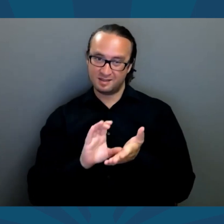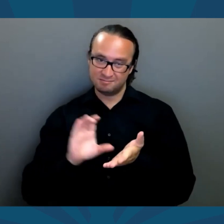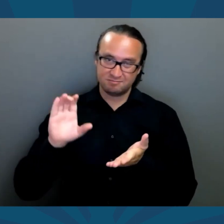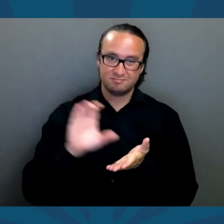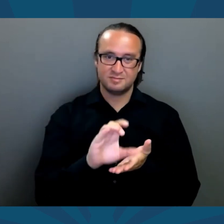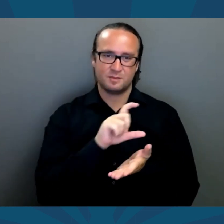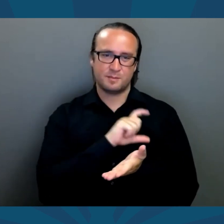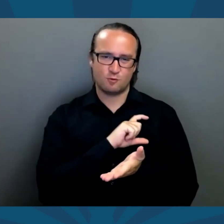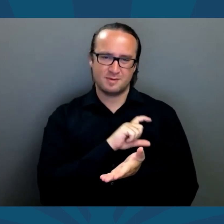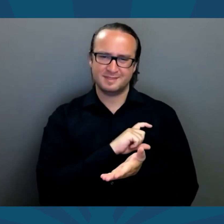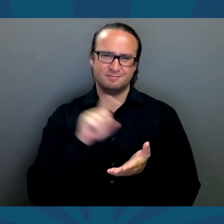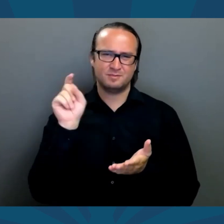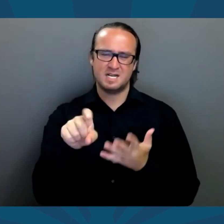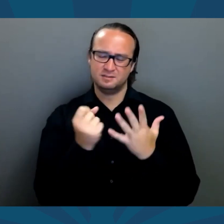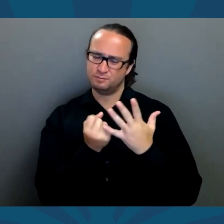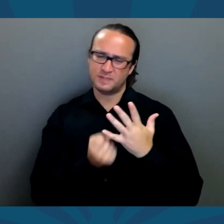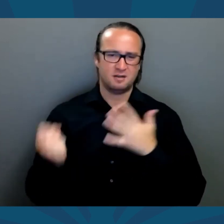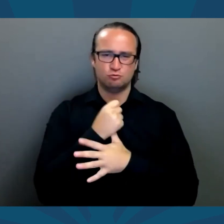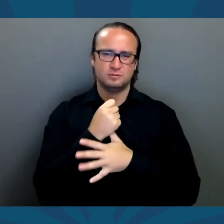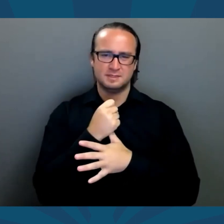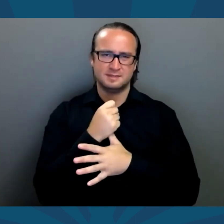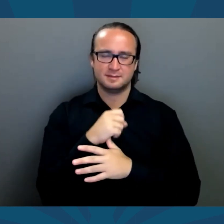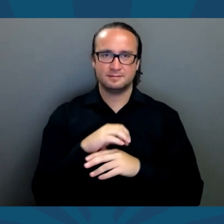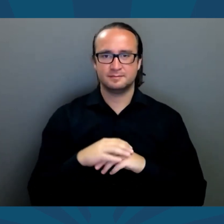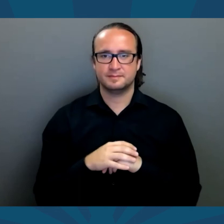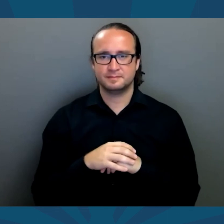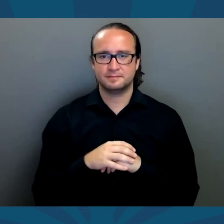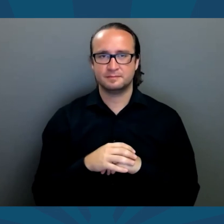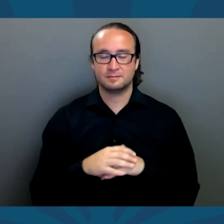funding the police must be our highest priority.